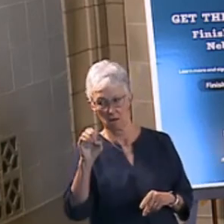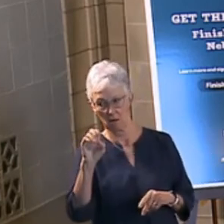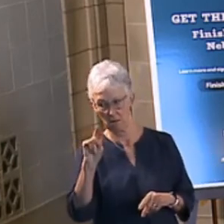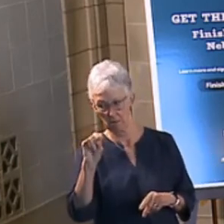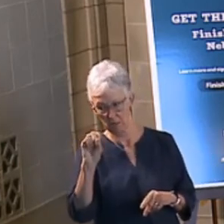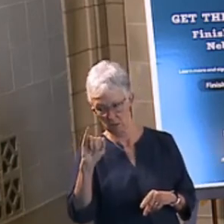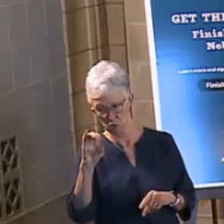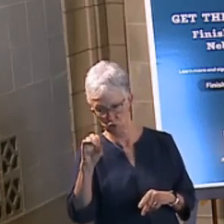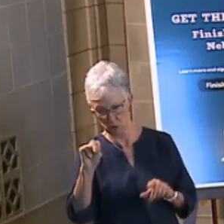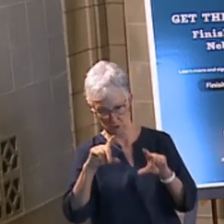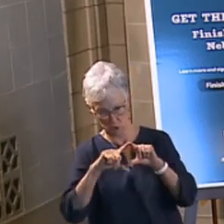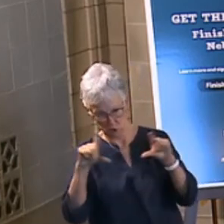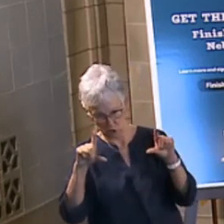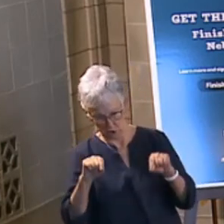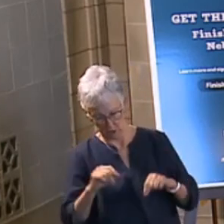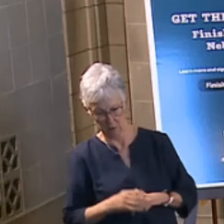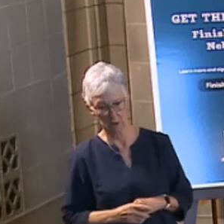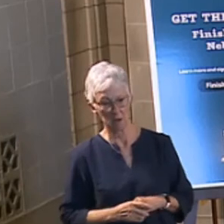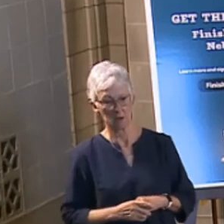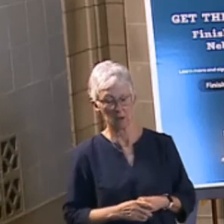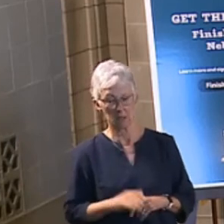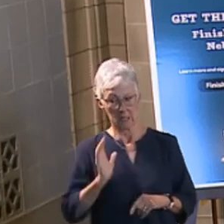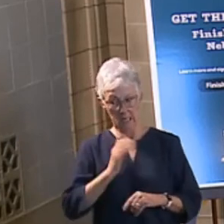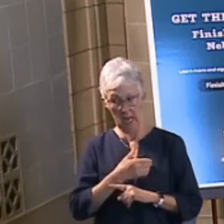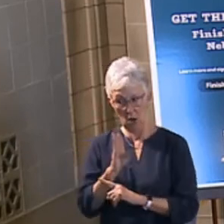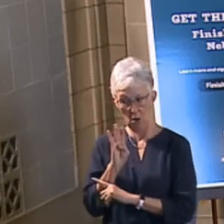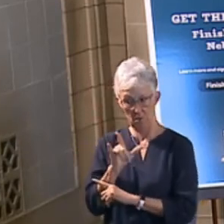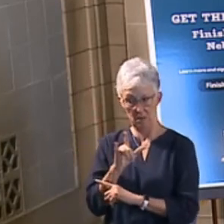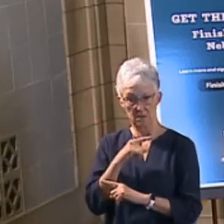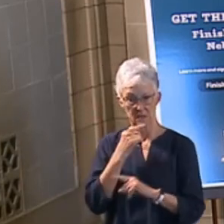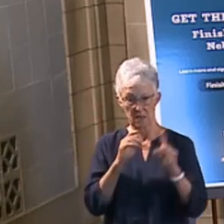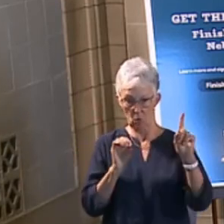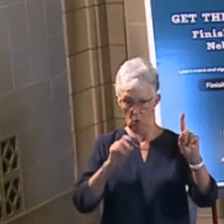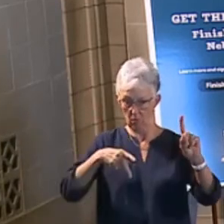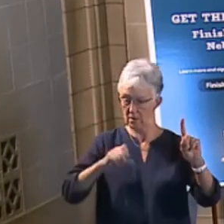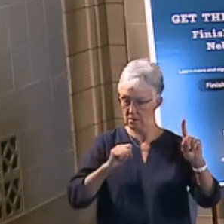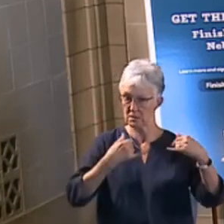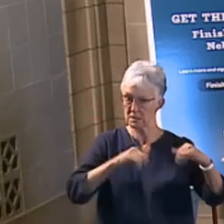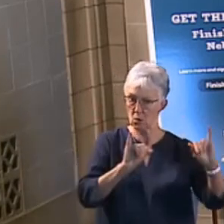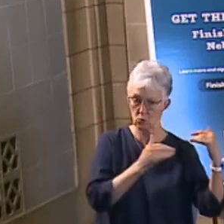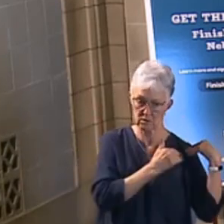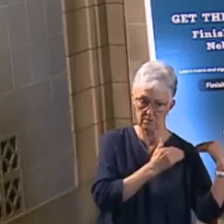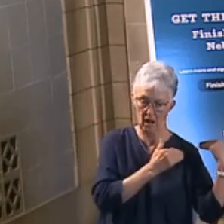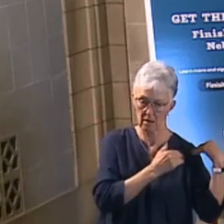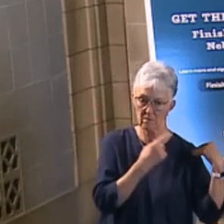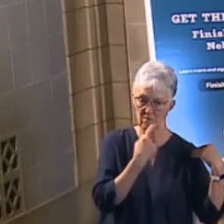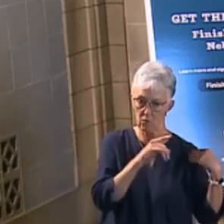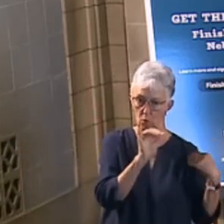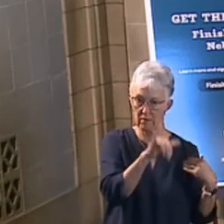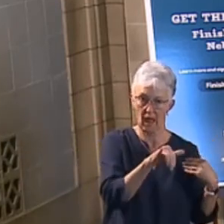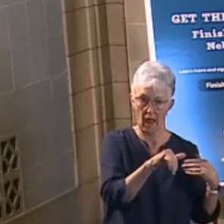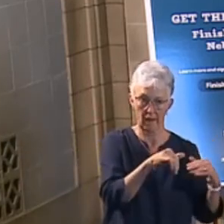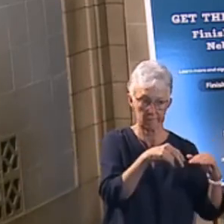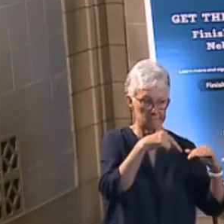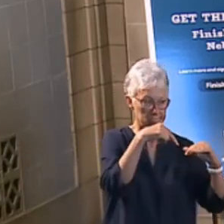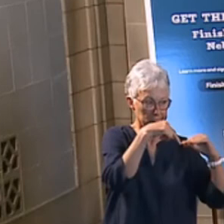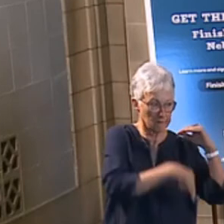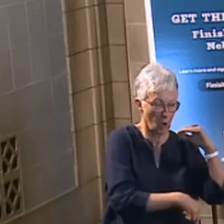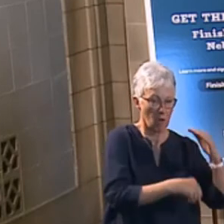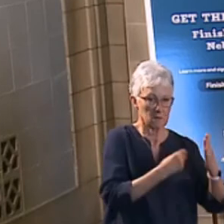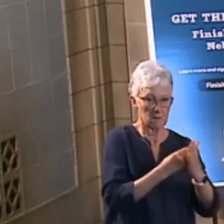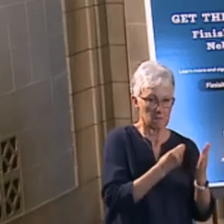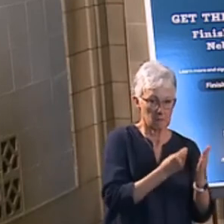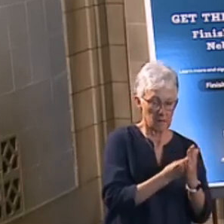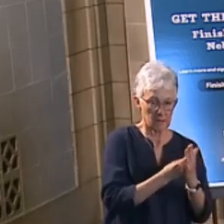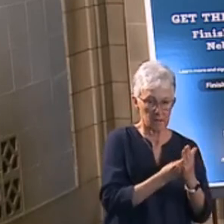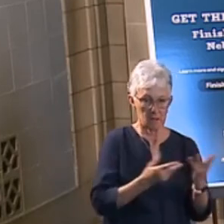does say that OPS is still responsible for the pension liability, that's a statute that could be easily changed. This is why it's